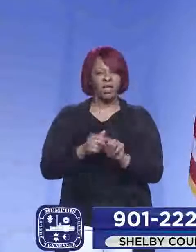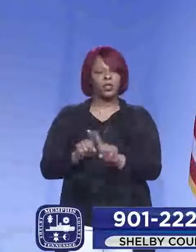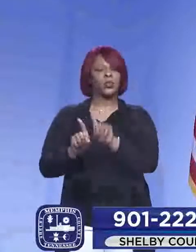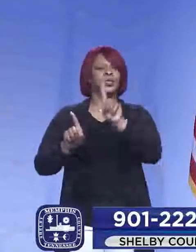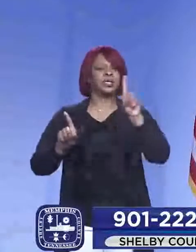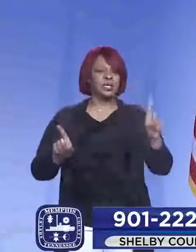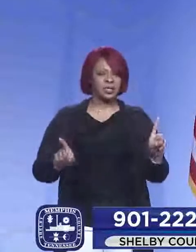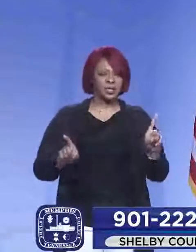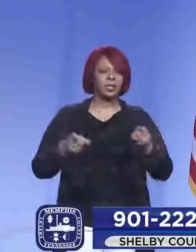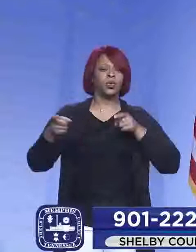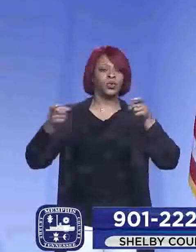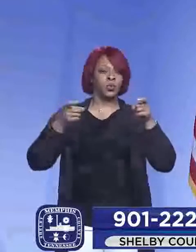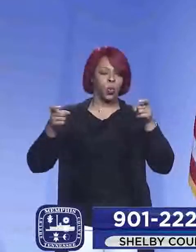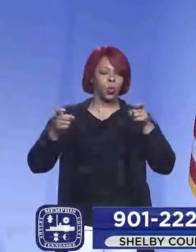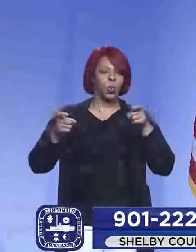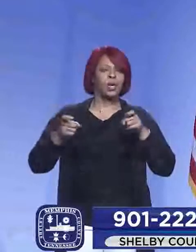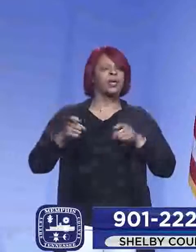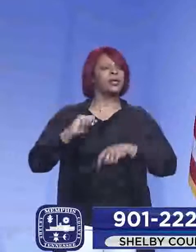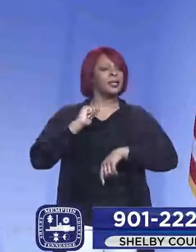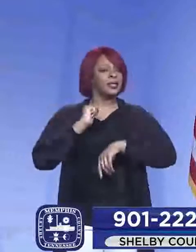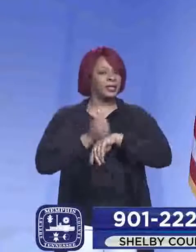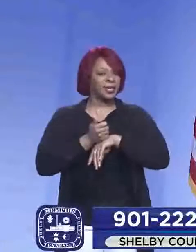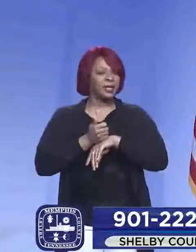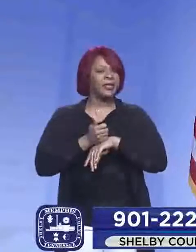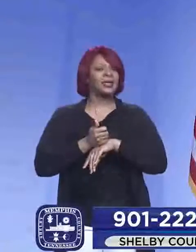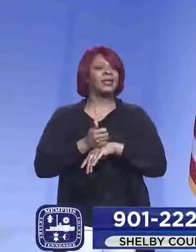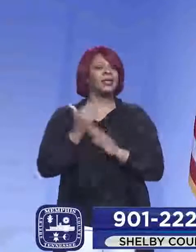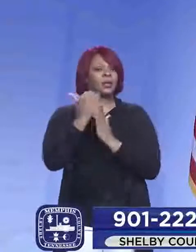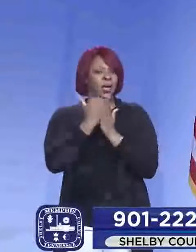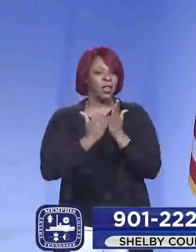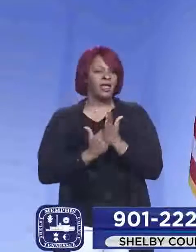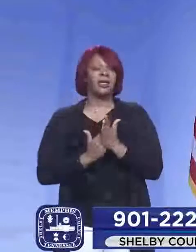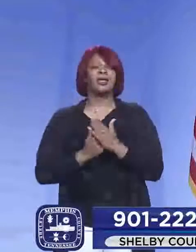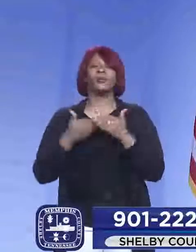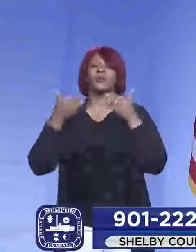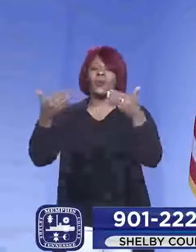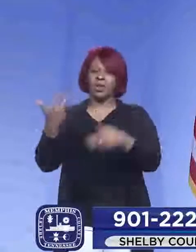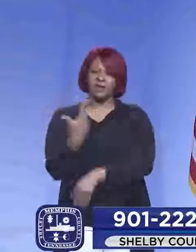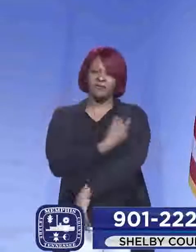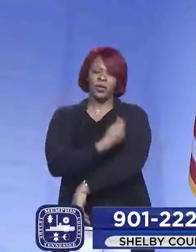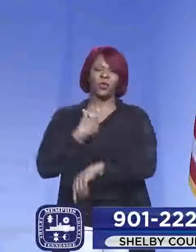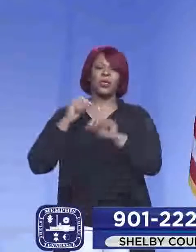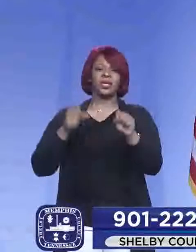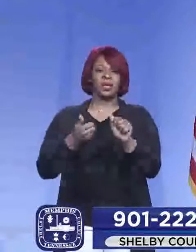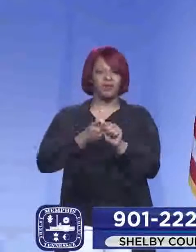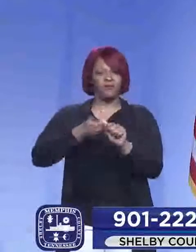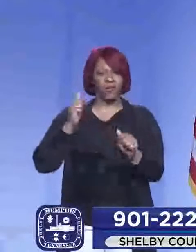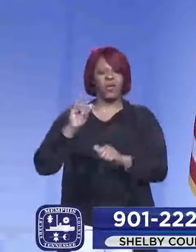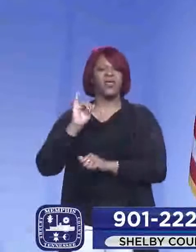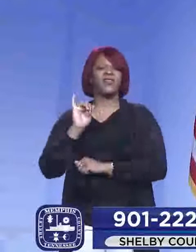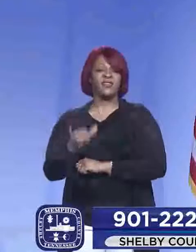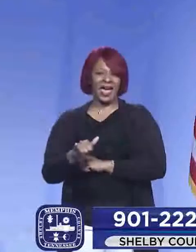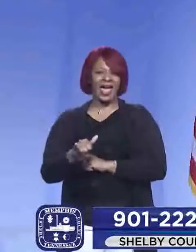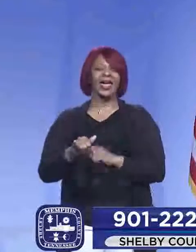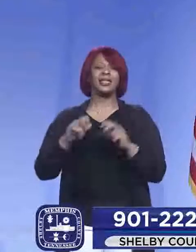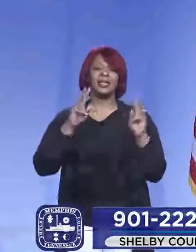distancing and control measure guidelines and get vaccinated so that we can avoid those pitfalls.